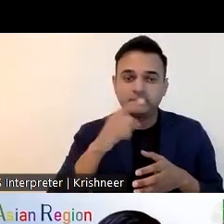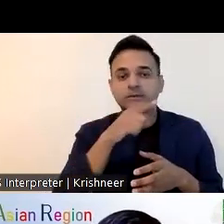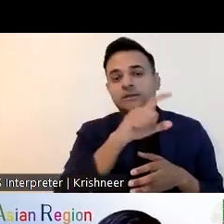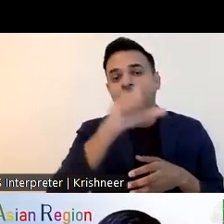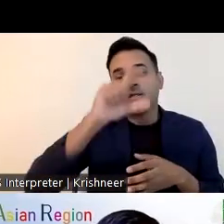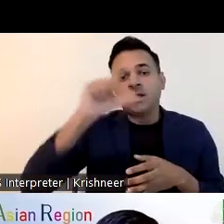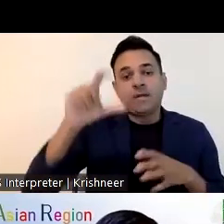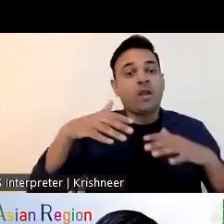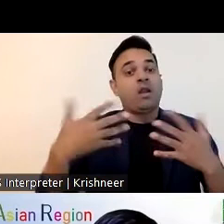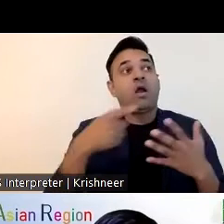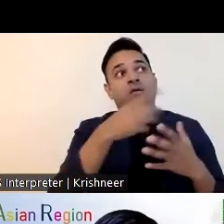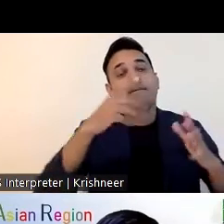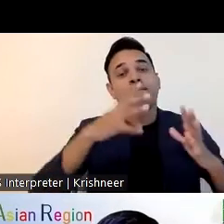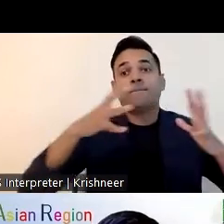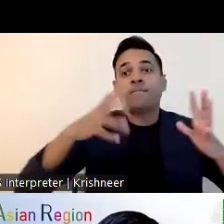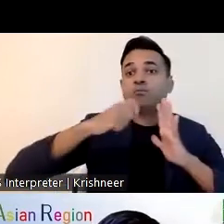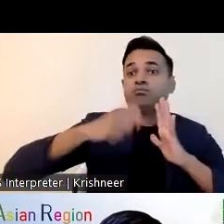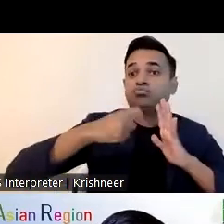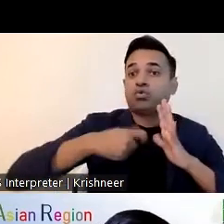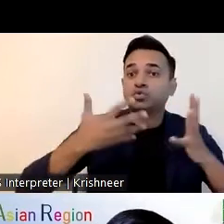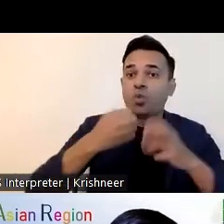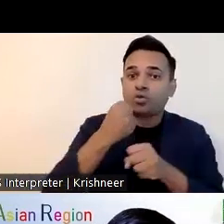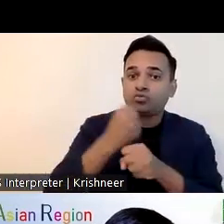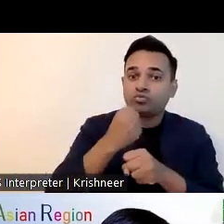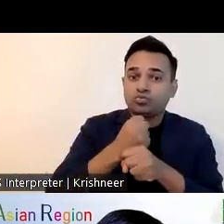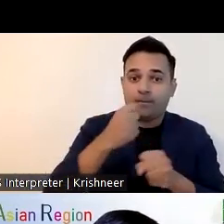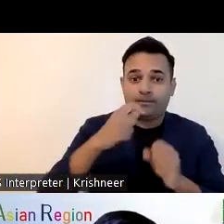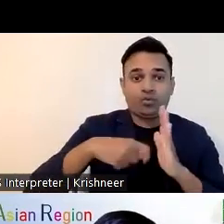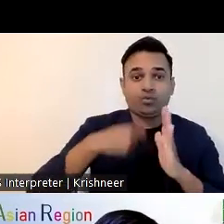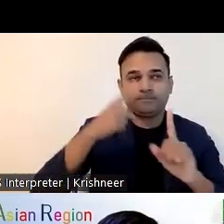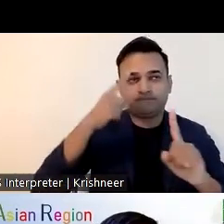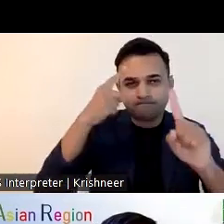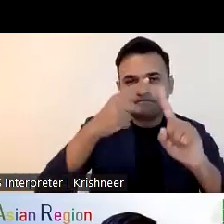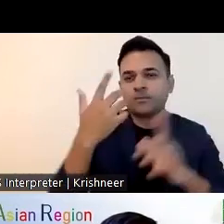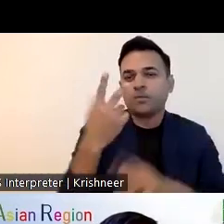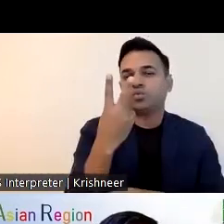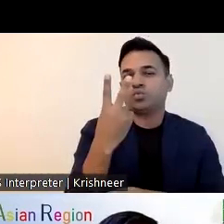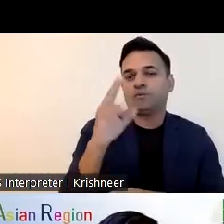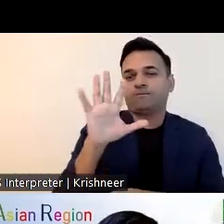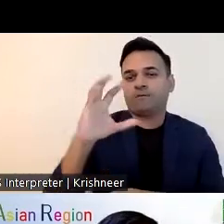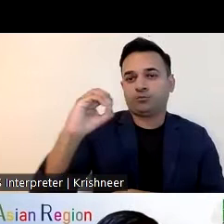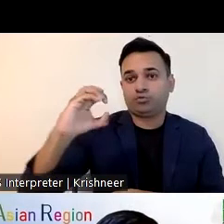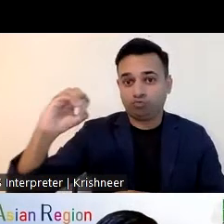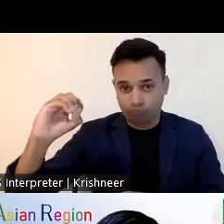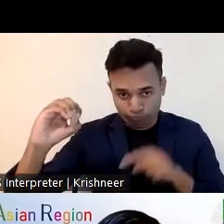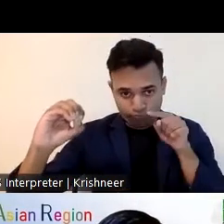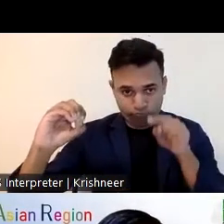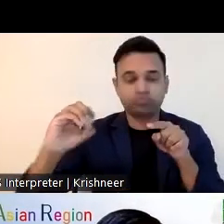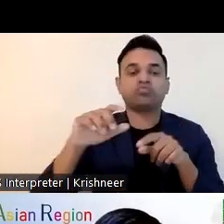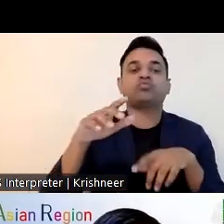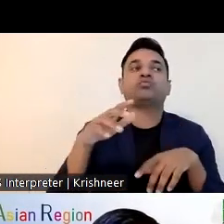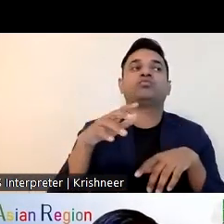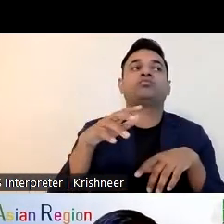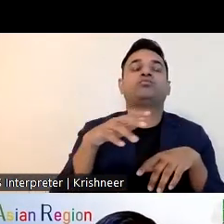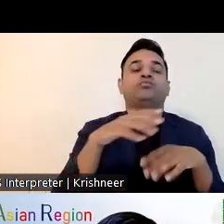uh in three cluster area kathmandu rupandhi and morang grishti beside that uh various opds such as blind youth